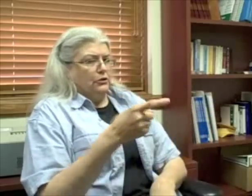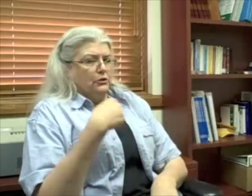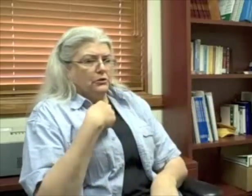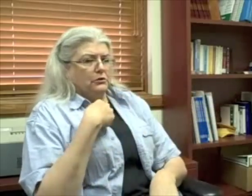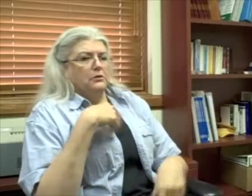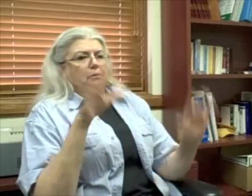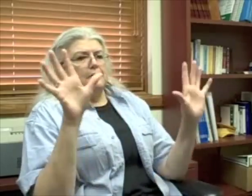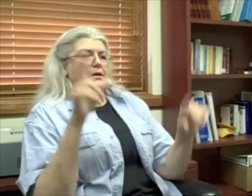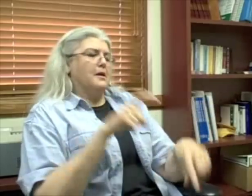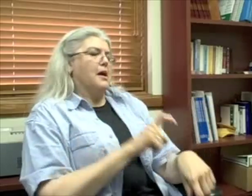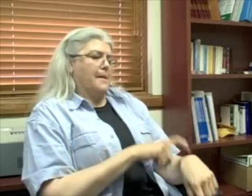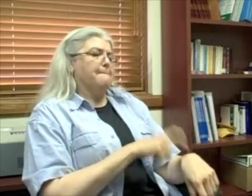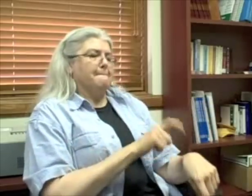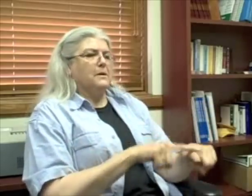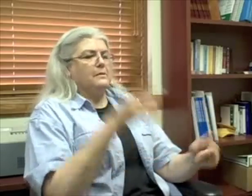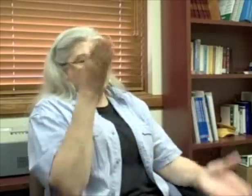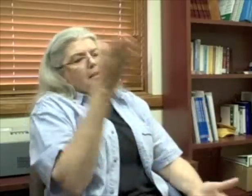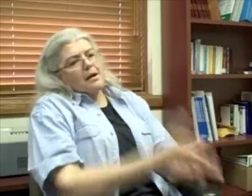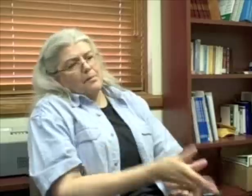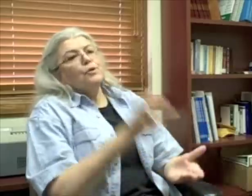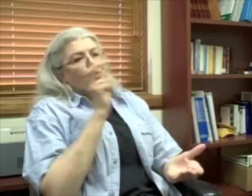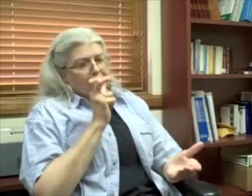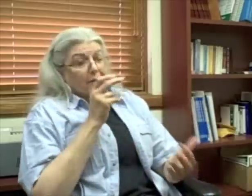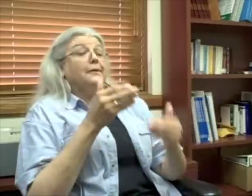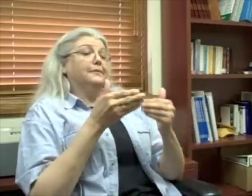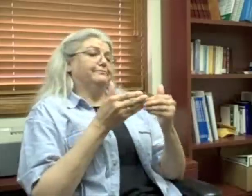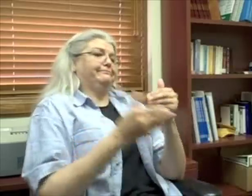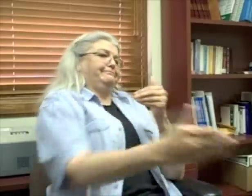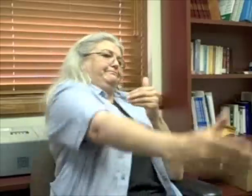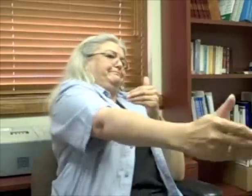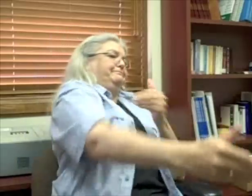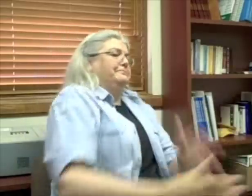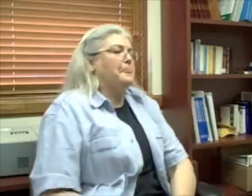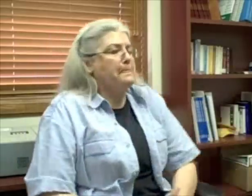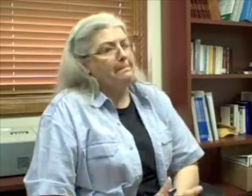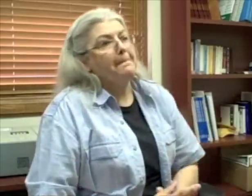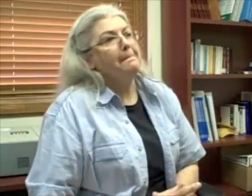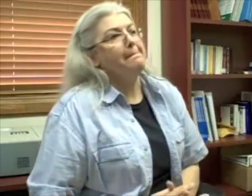So I knew it was time for me to stop drinking. And I've stopped since then.